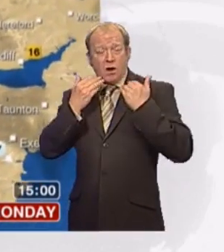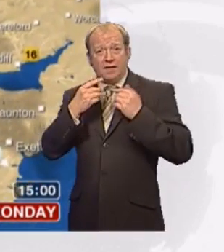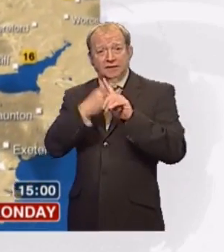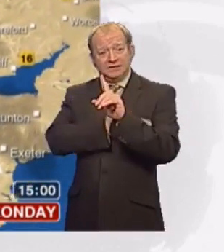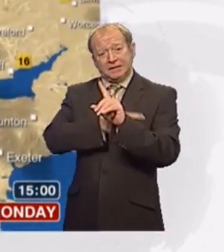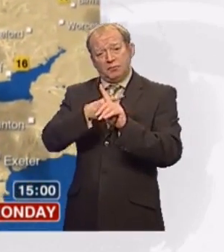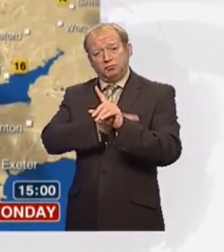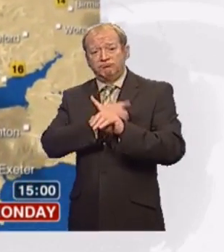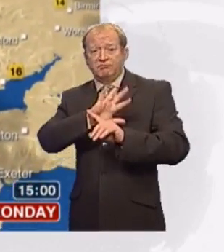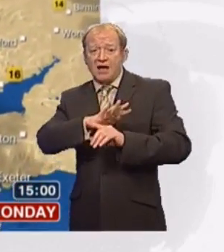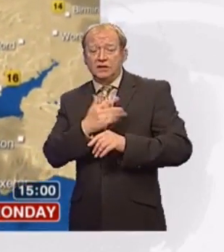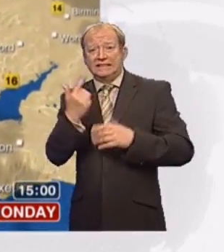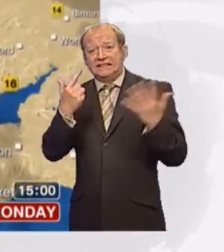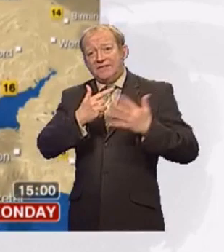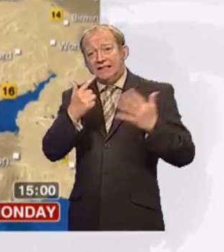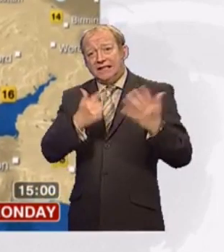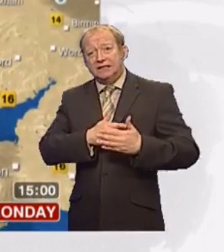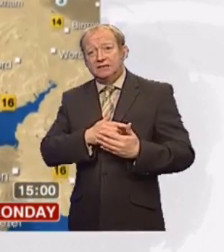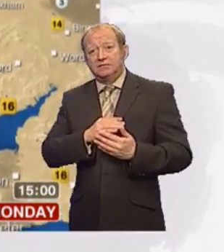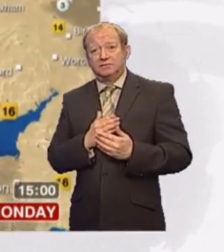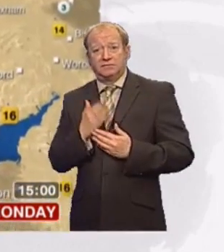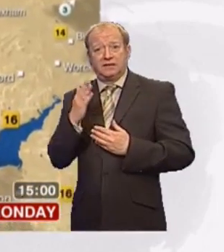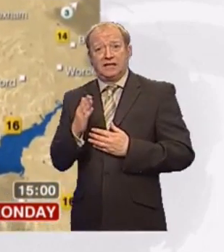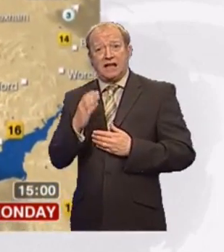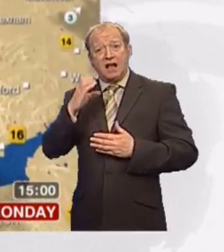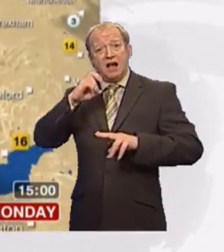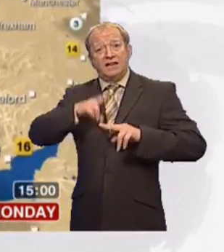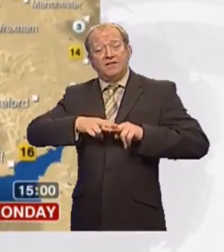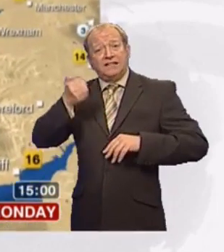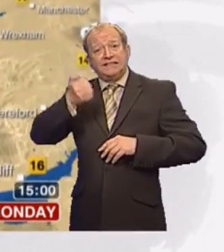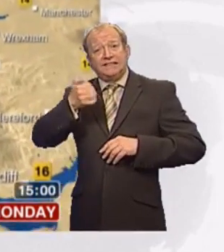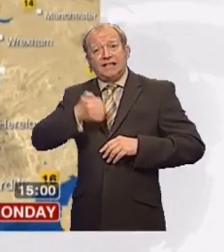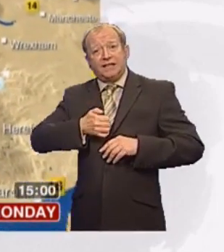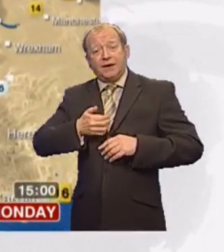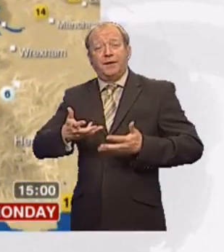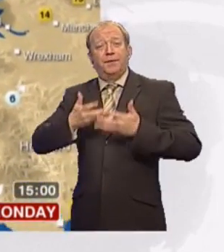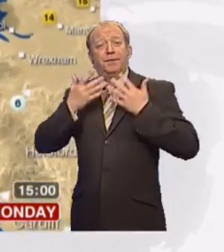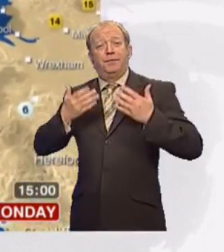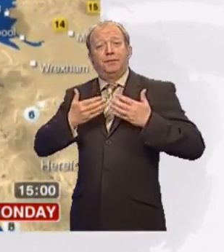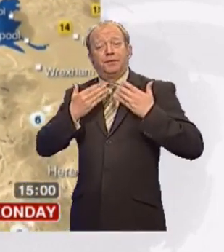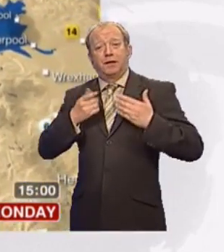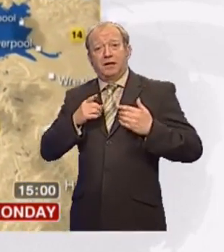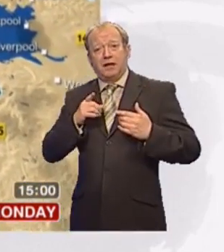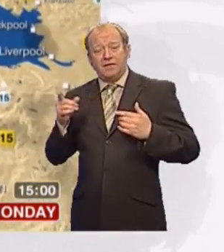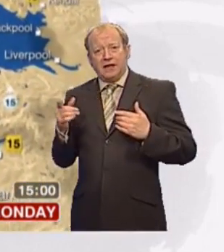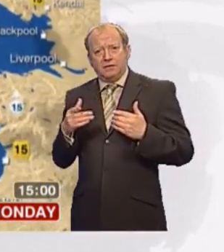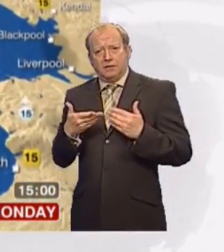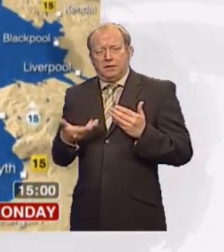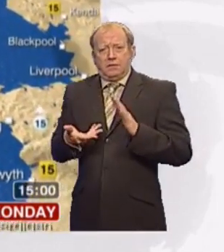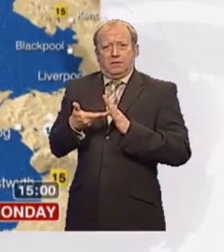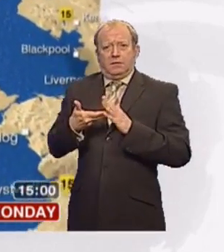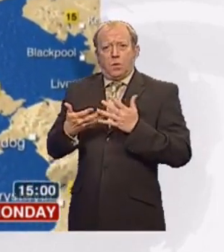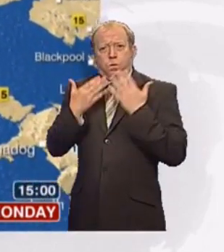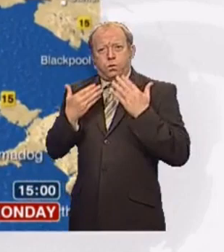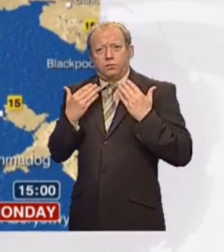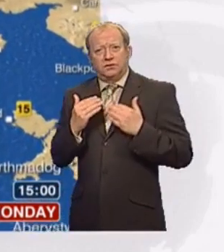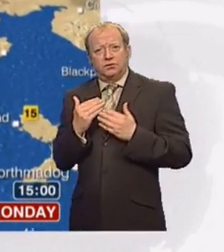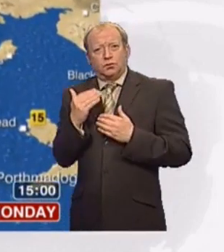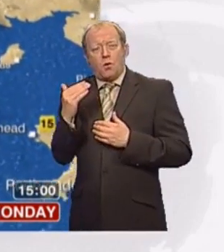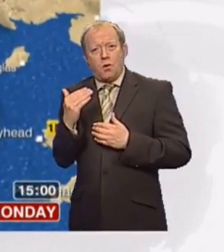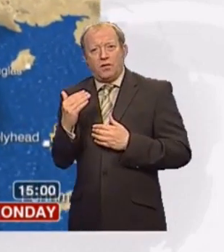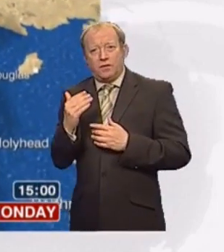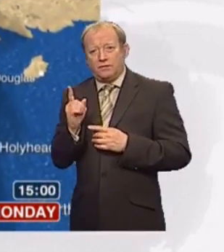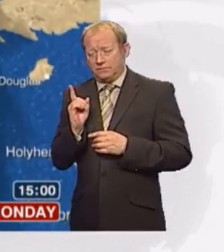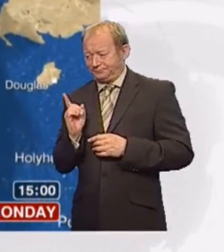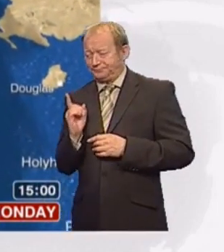of around 17 degrees or so, 16 Celsius in Cardiff, light winds as well. Then the winds freshen as we head towards northern Britain in